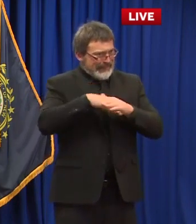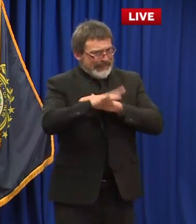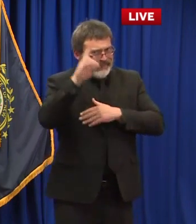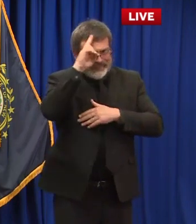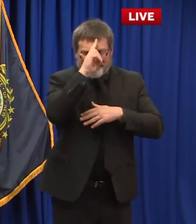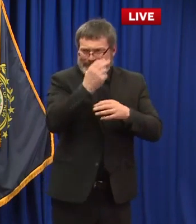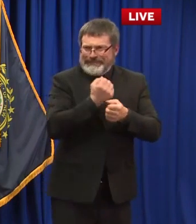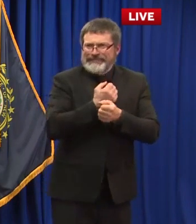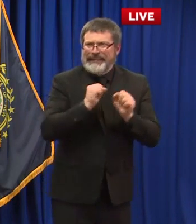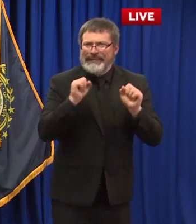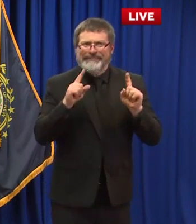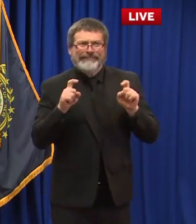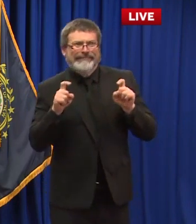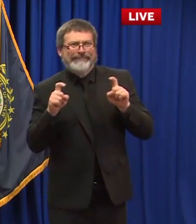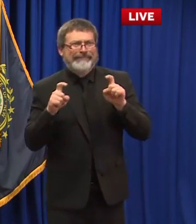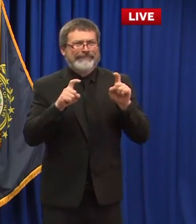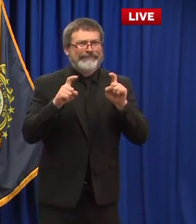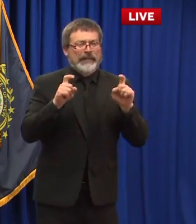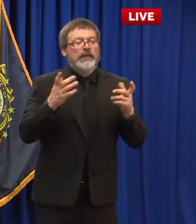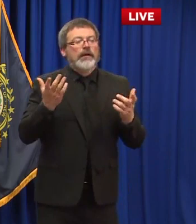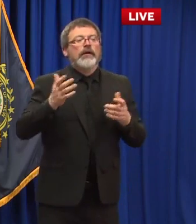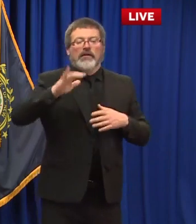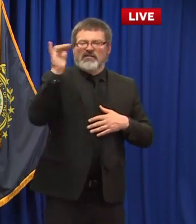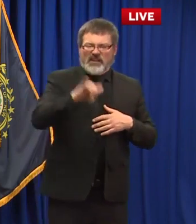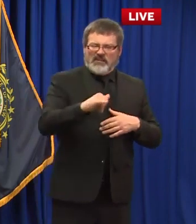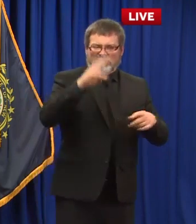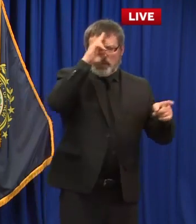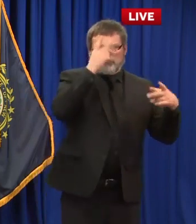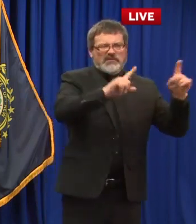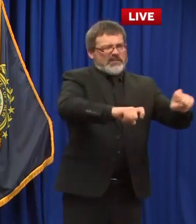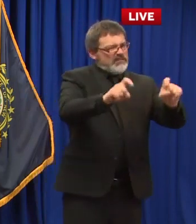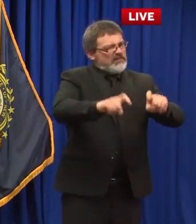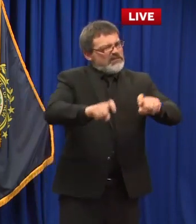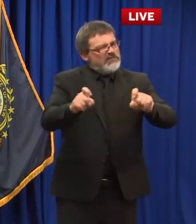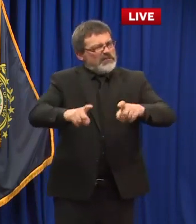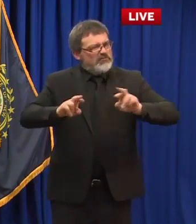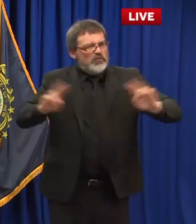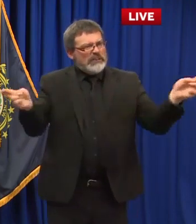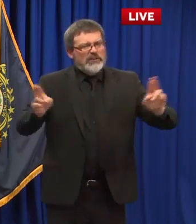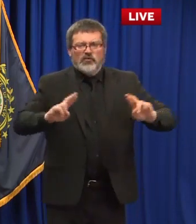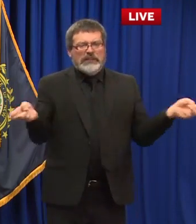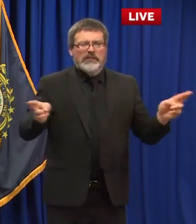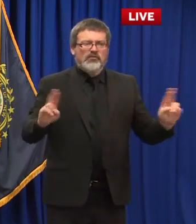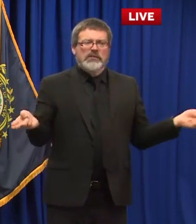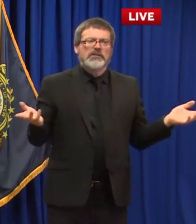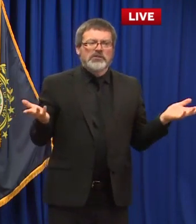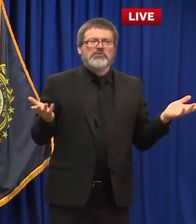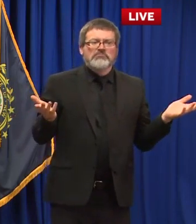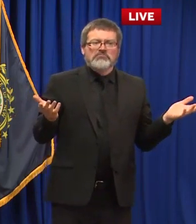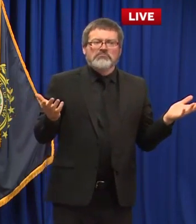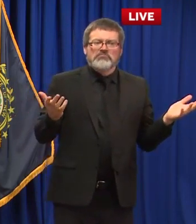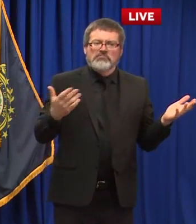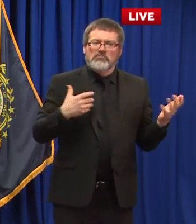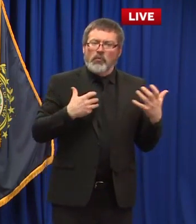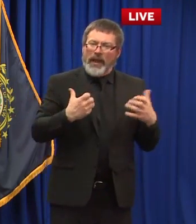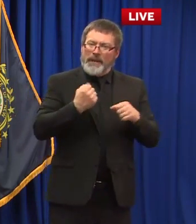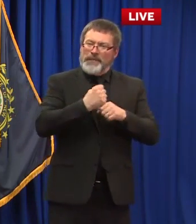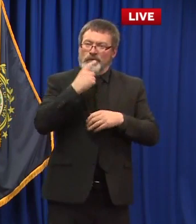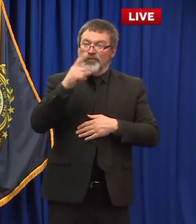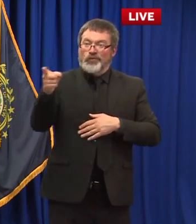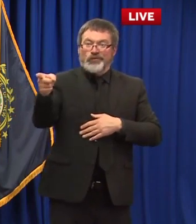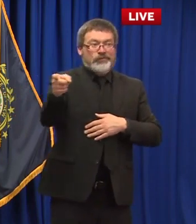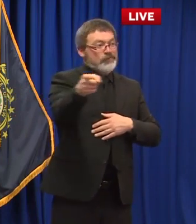hospital get that procedure we've opened that up because it is safe um and and we want to give people the assurance assurance of that so i think that as